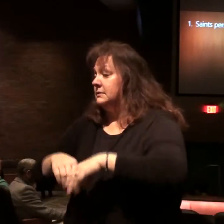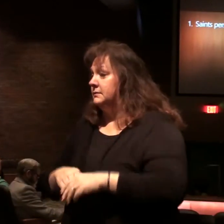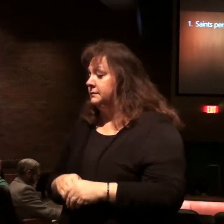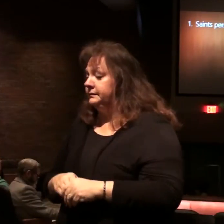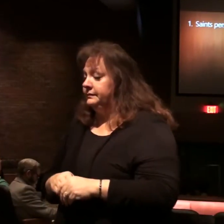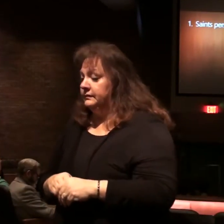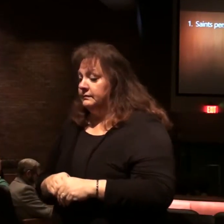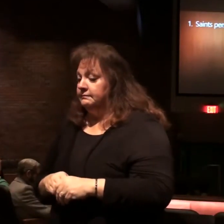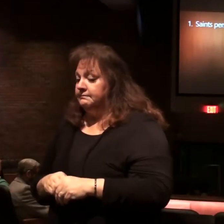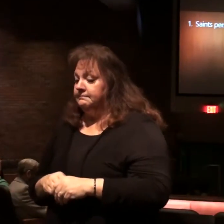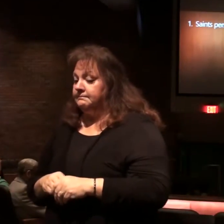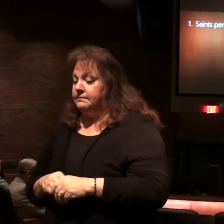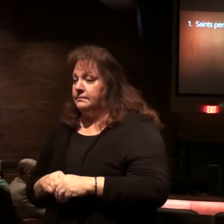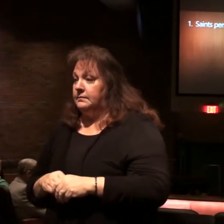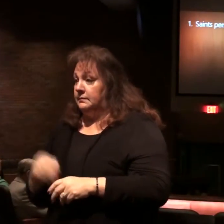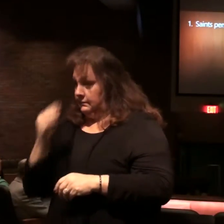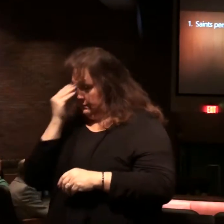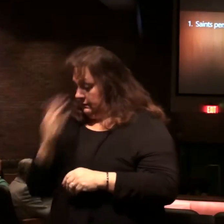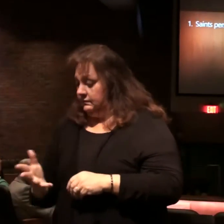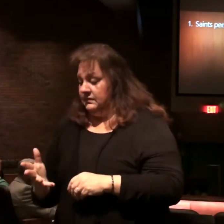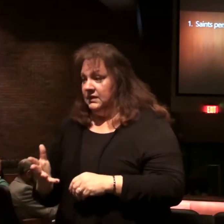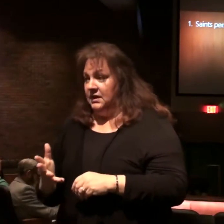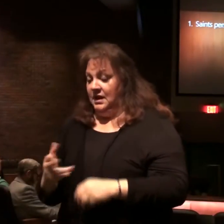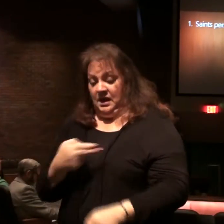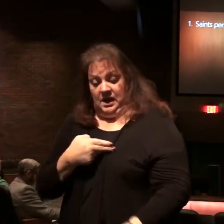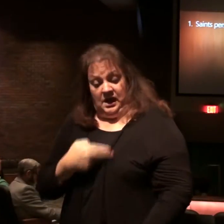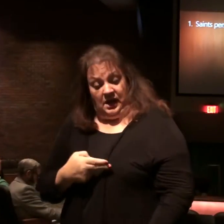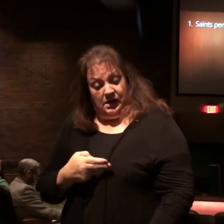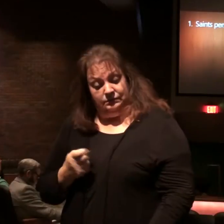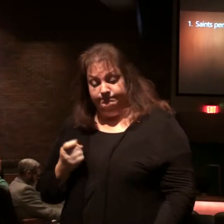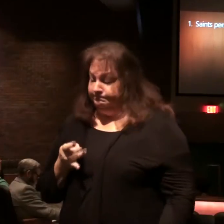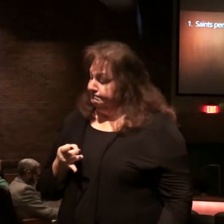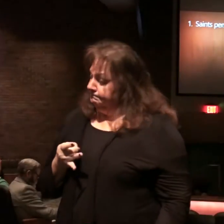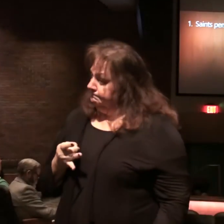He tells us, has told of the awfulness of hell.